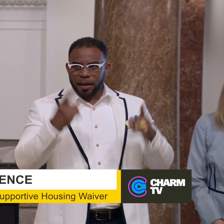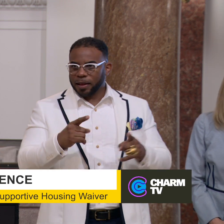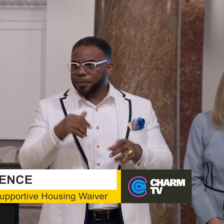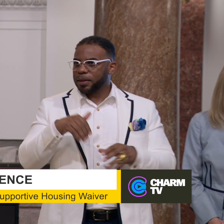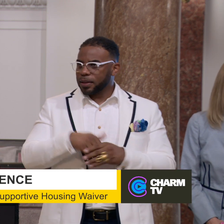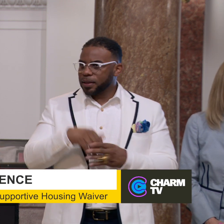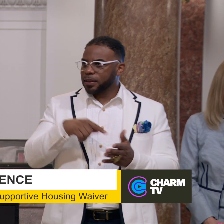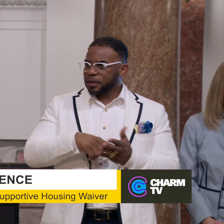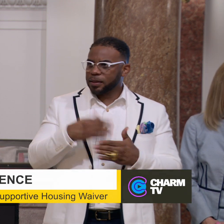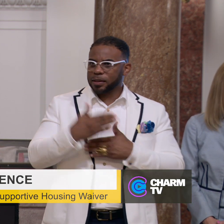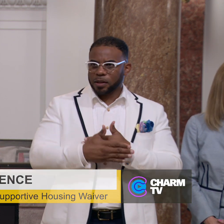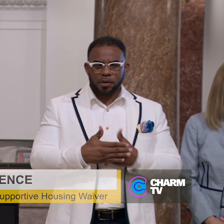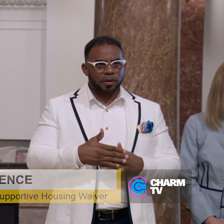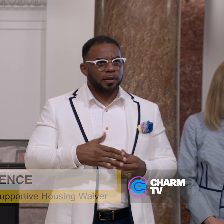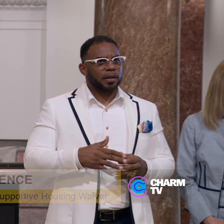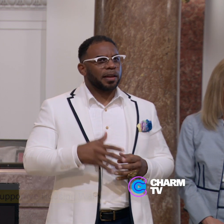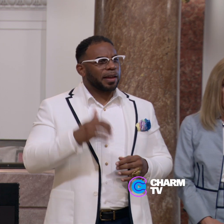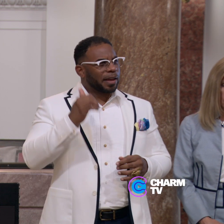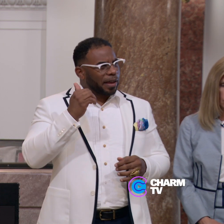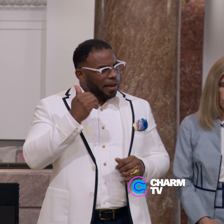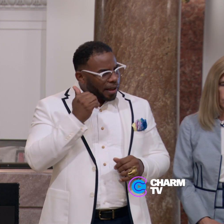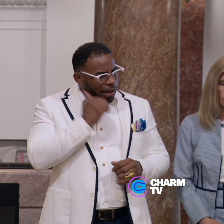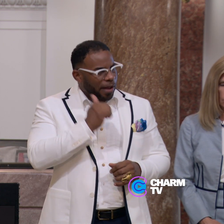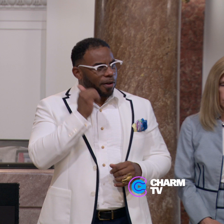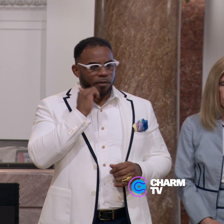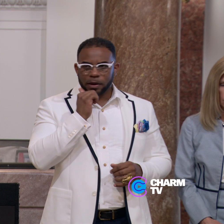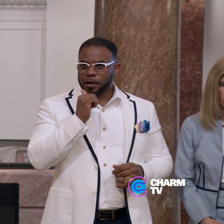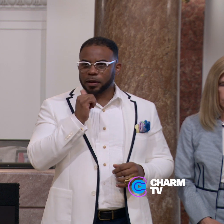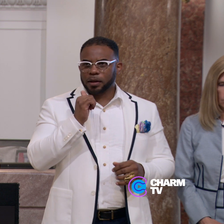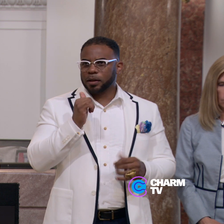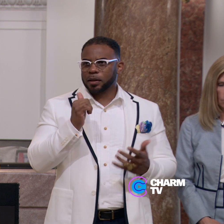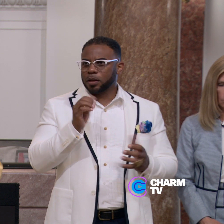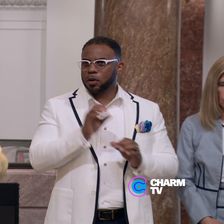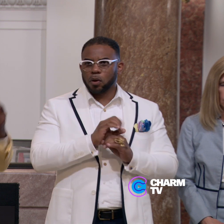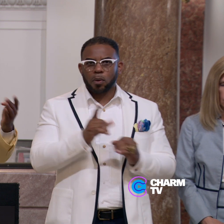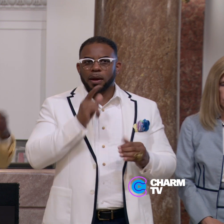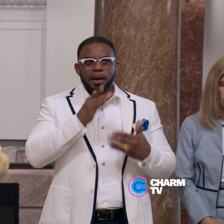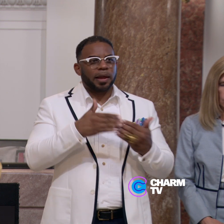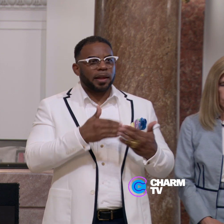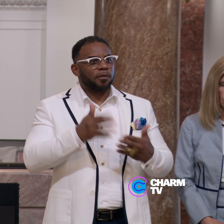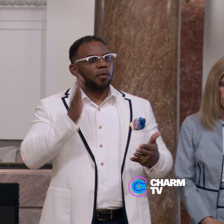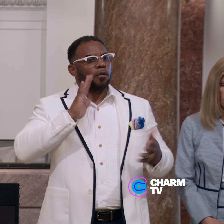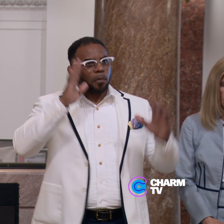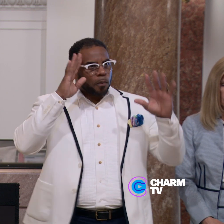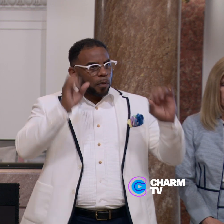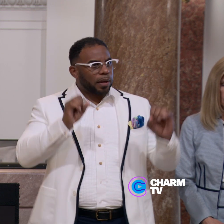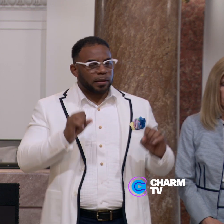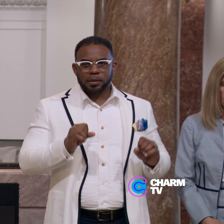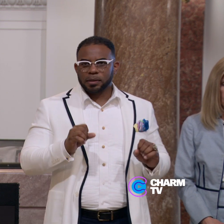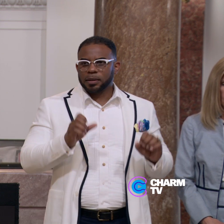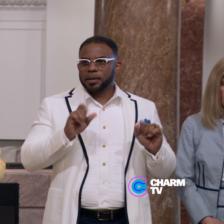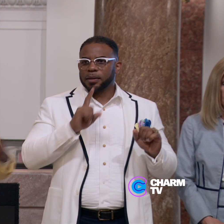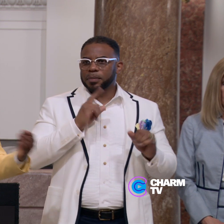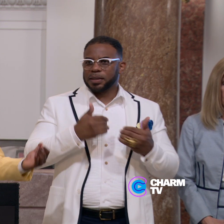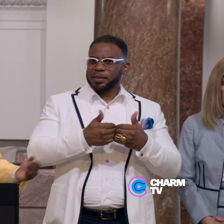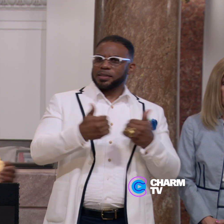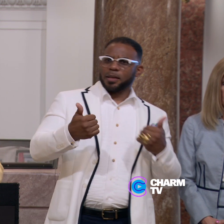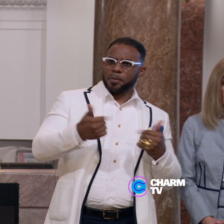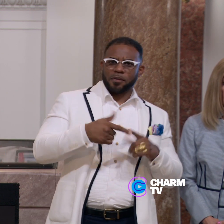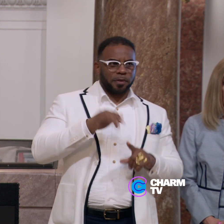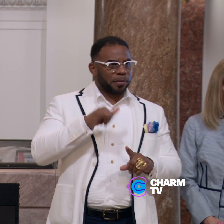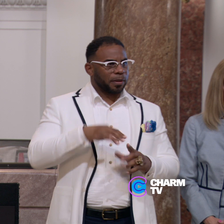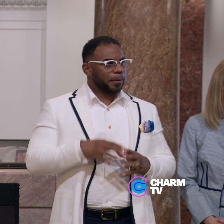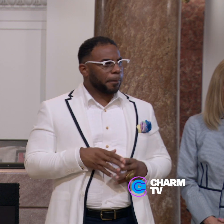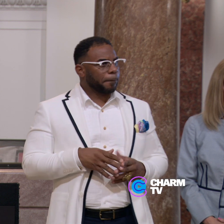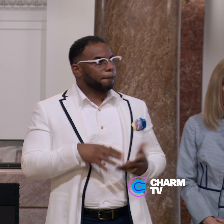in this country every single day. And no one, not even a former president can be separated from